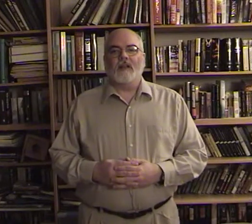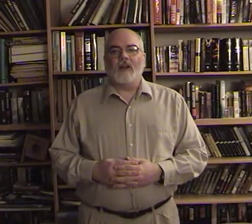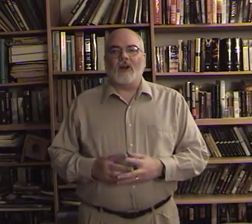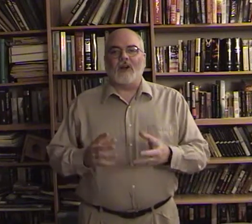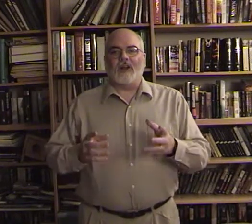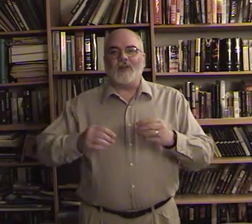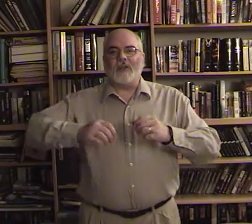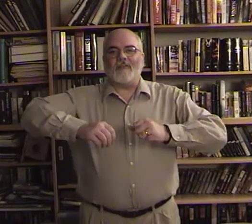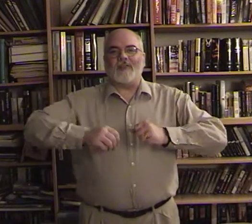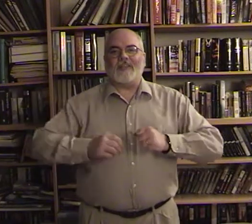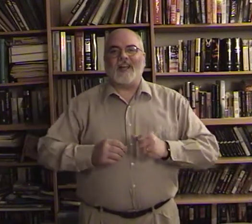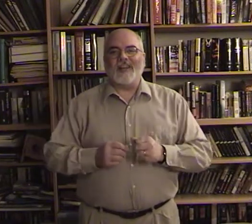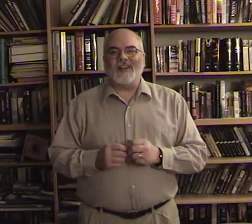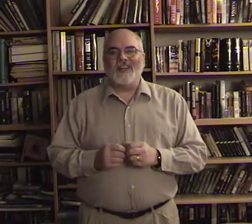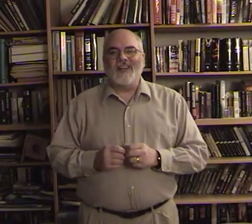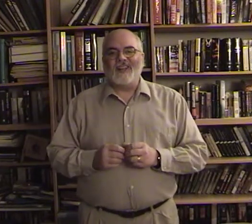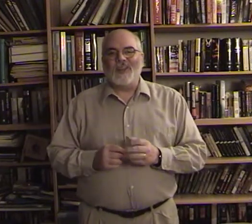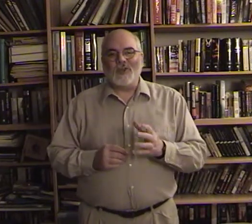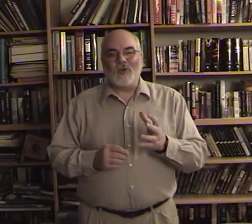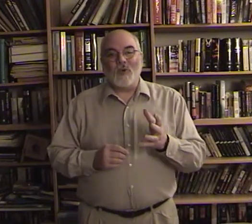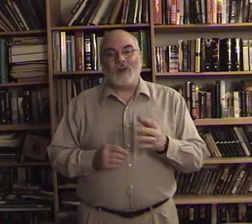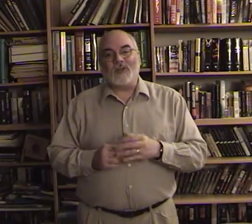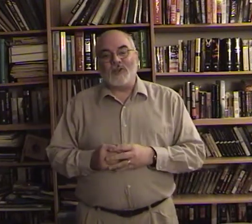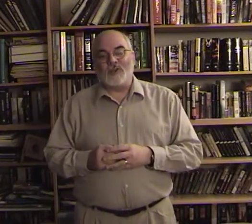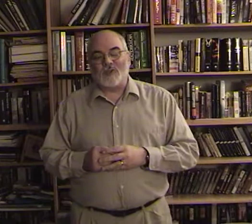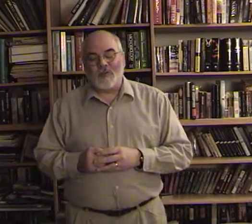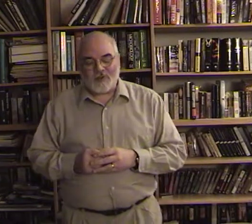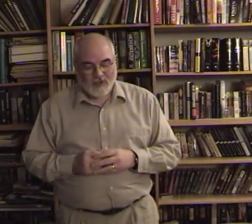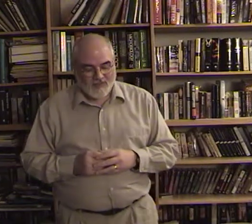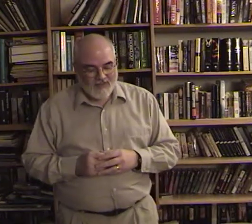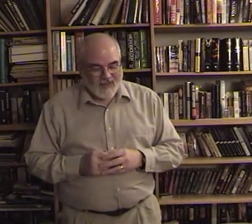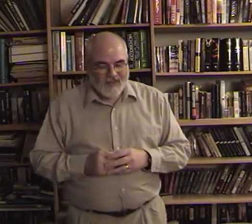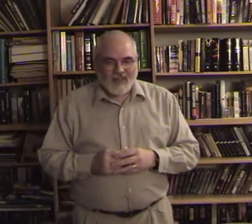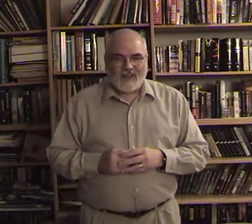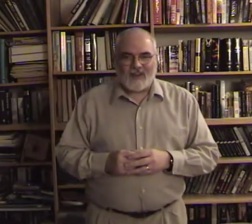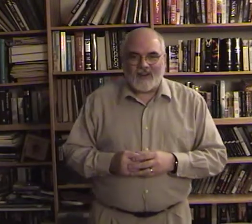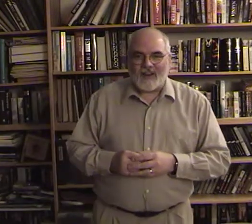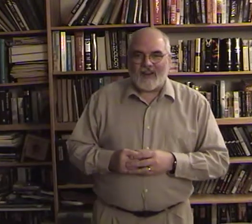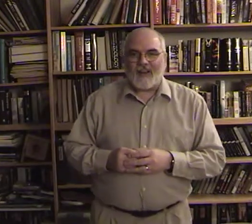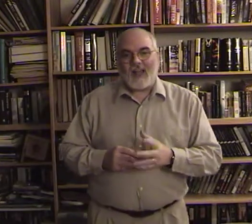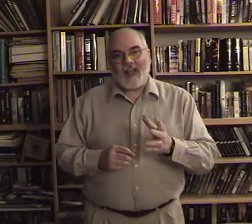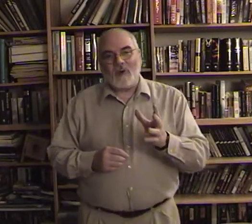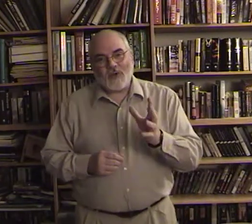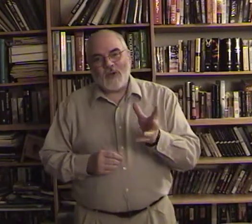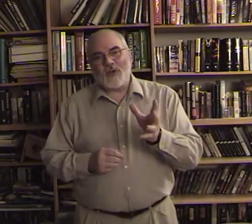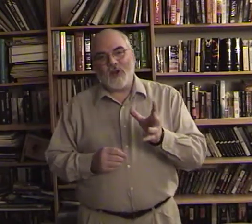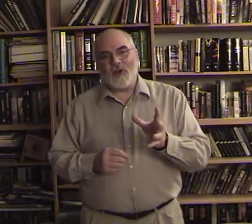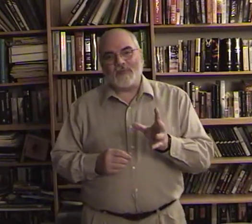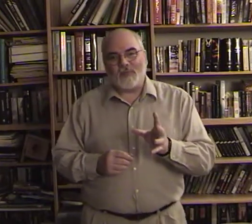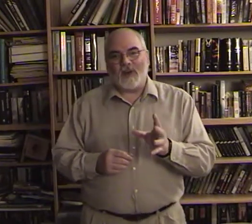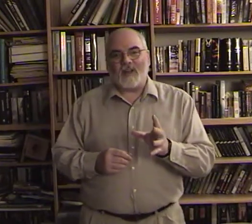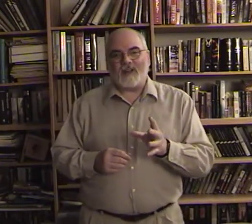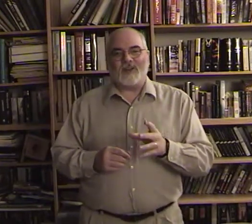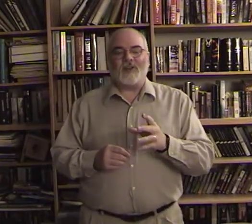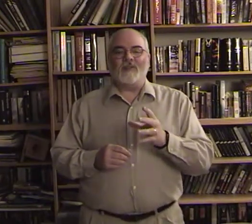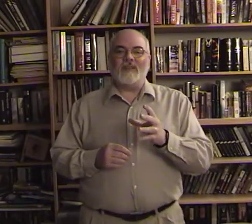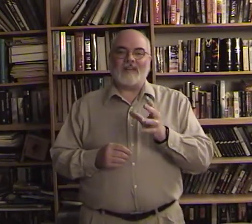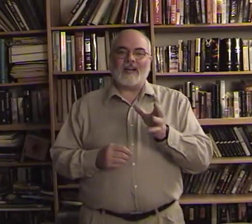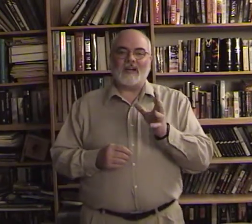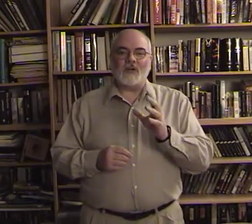all right you have decided that you want to do the scripture all right I want you to know up front that you've decided to